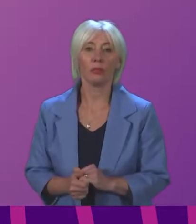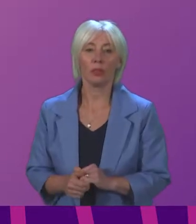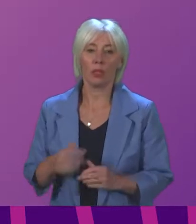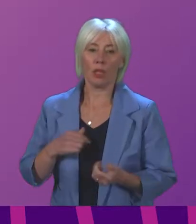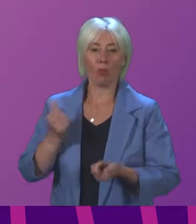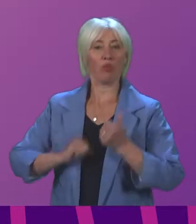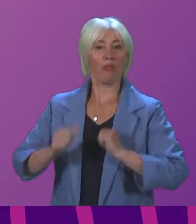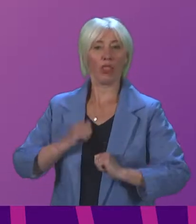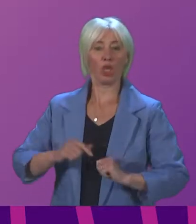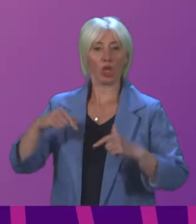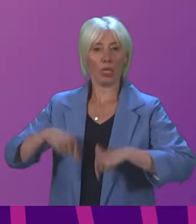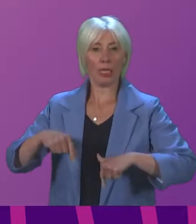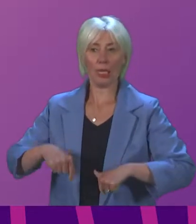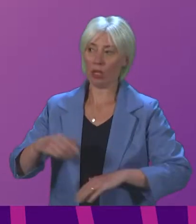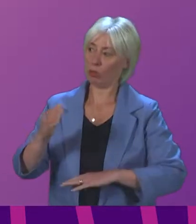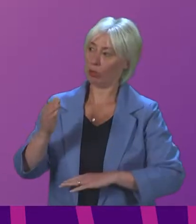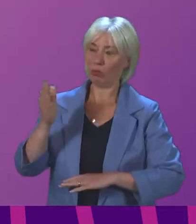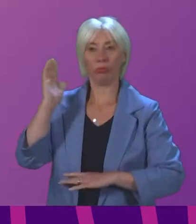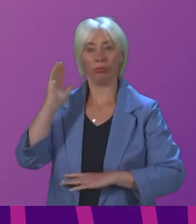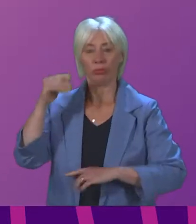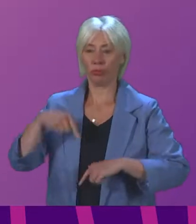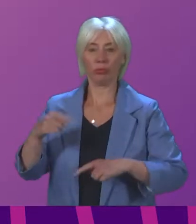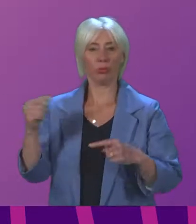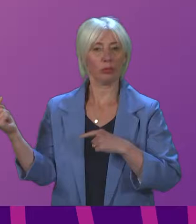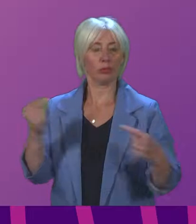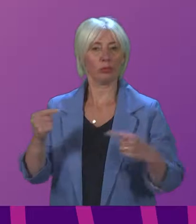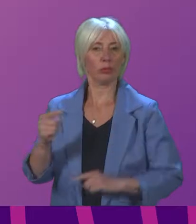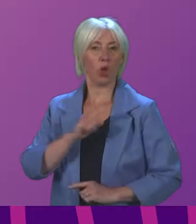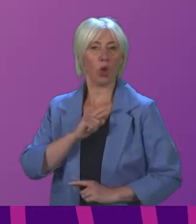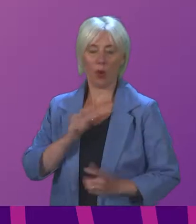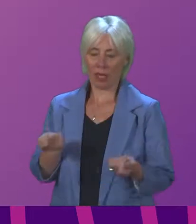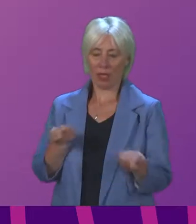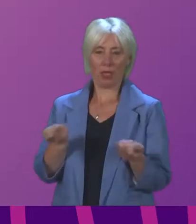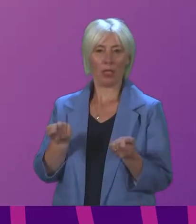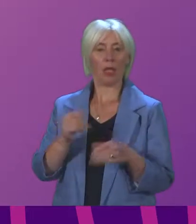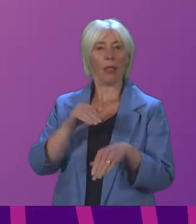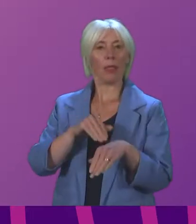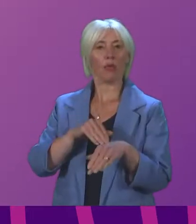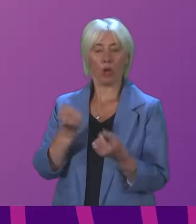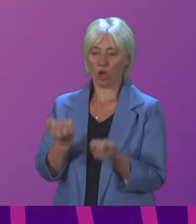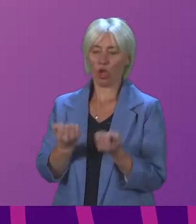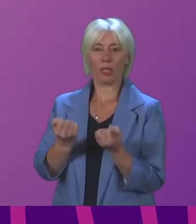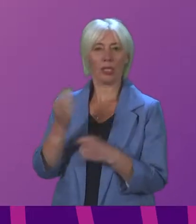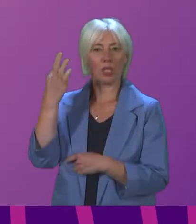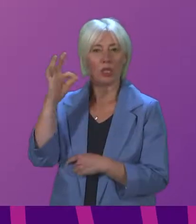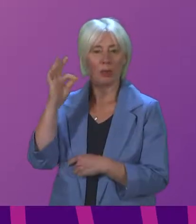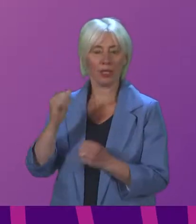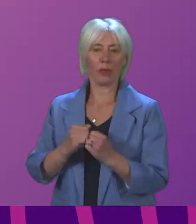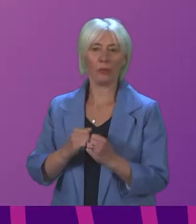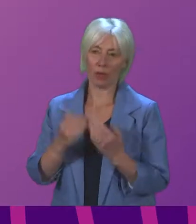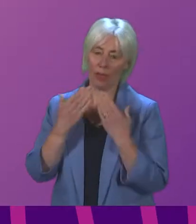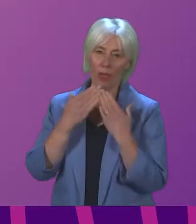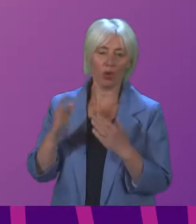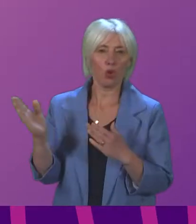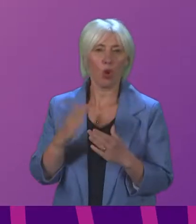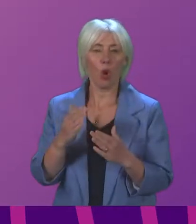privilege to speak in today's important debate as the Convener of the Criminal Justice Committee. I thank the Convener and members of the